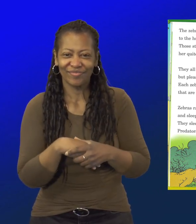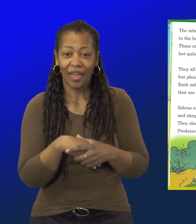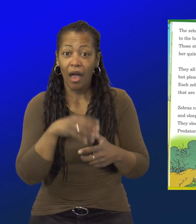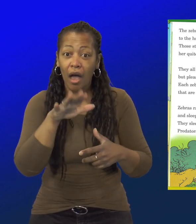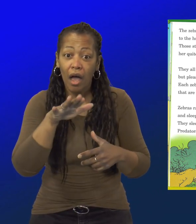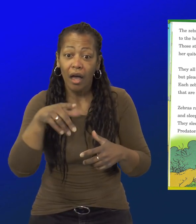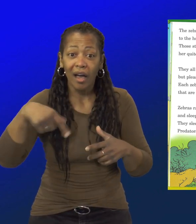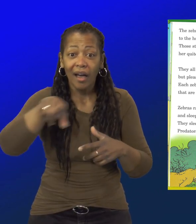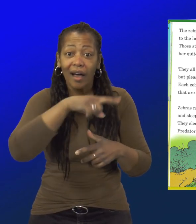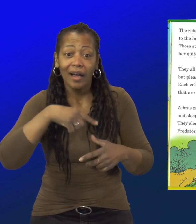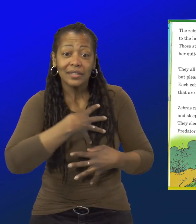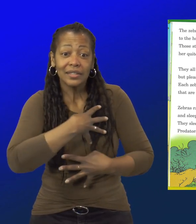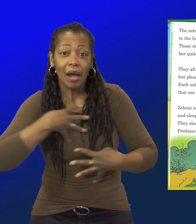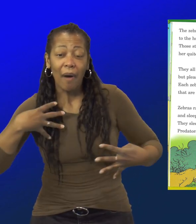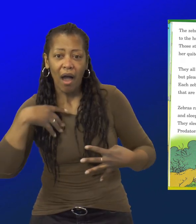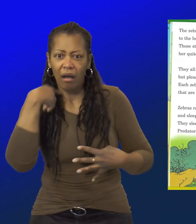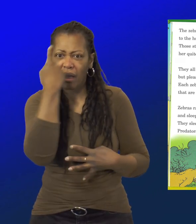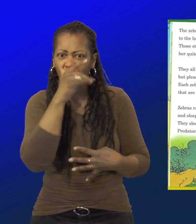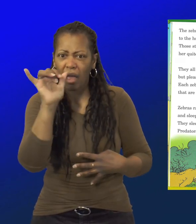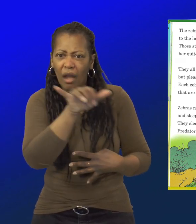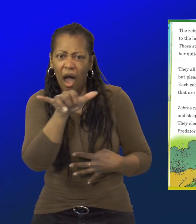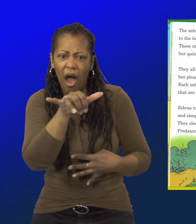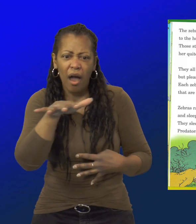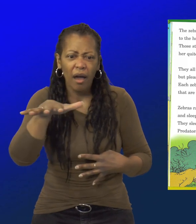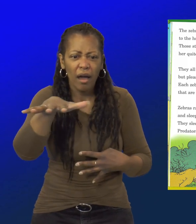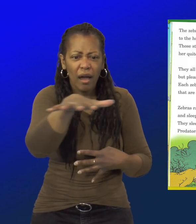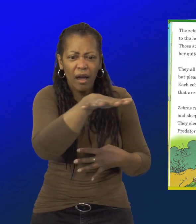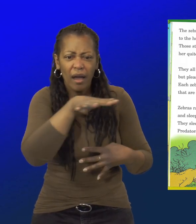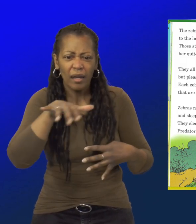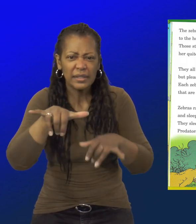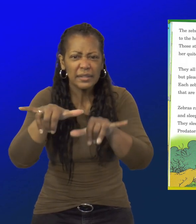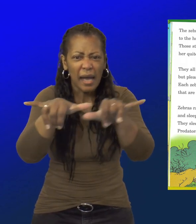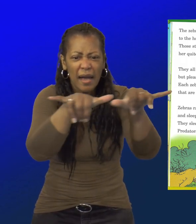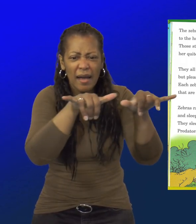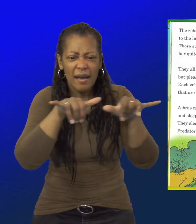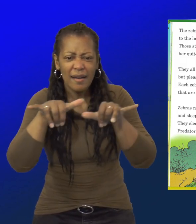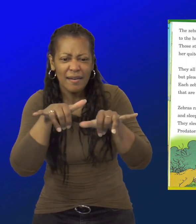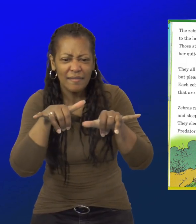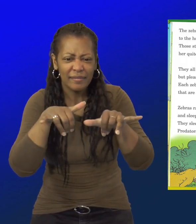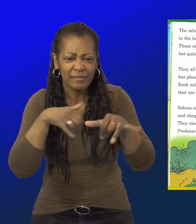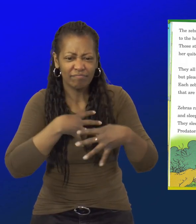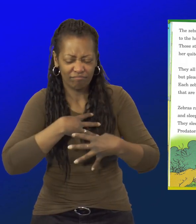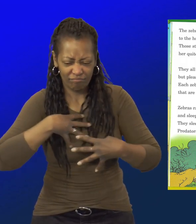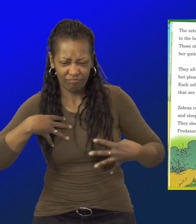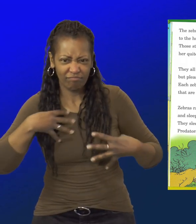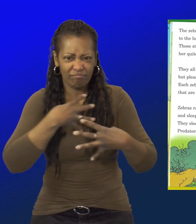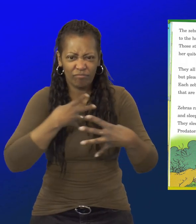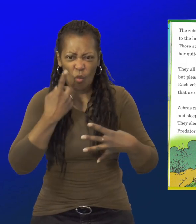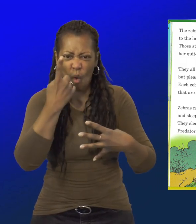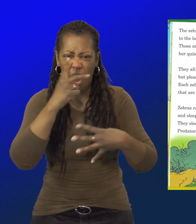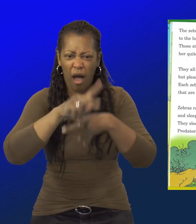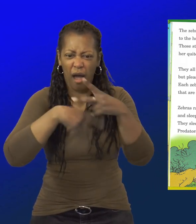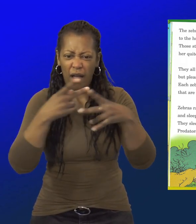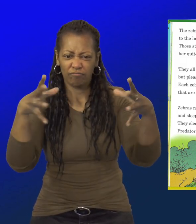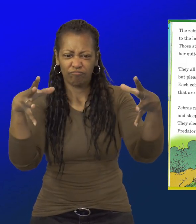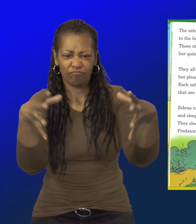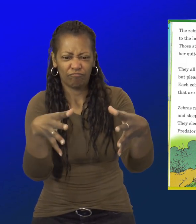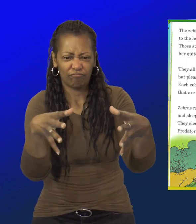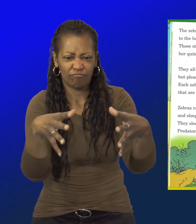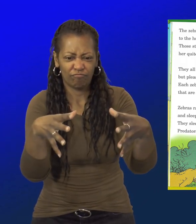Those stripes tend to make her quite tricky to see. They all look alike.